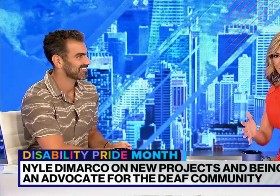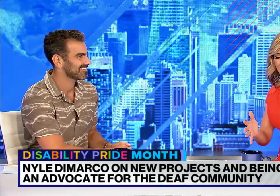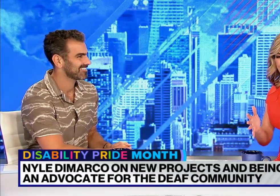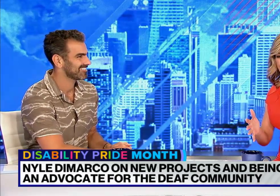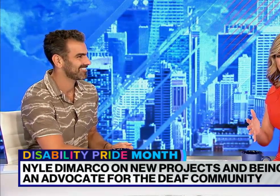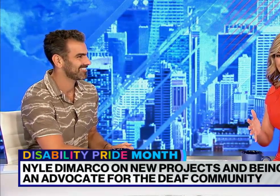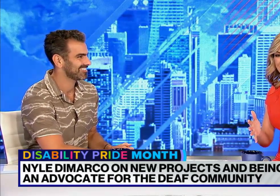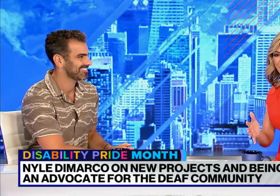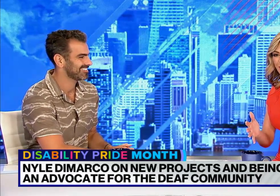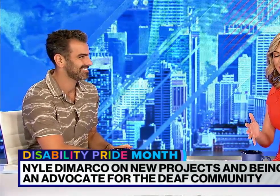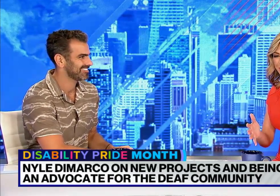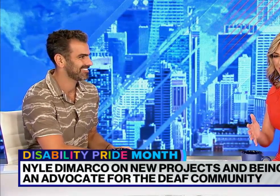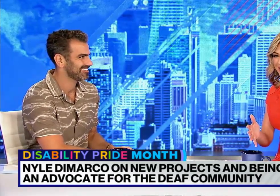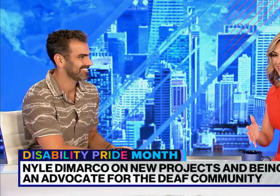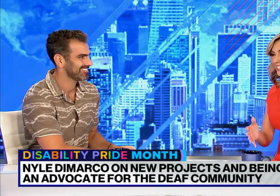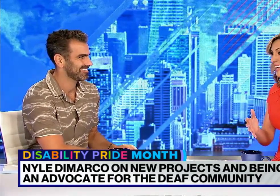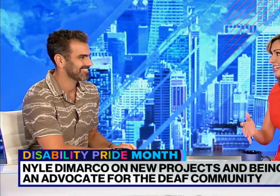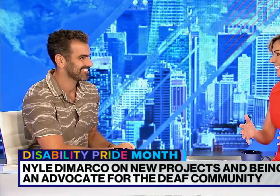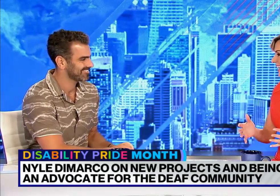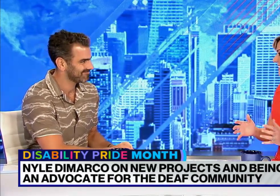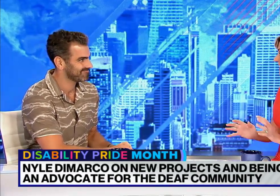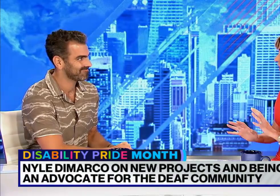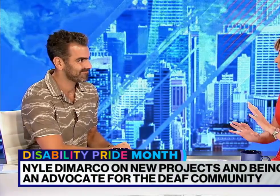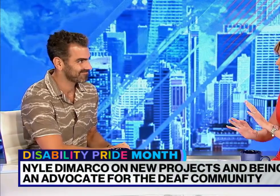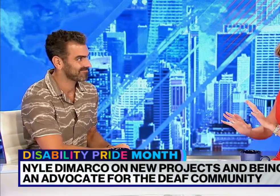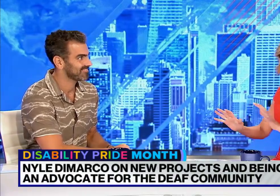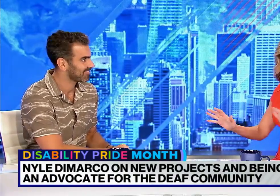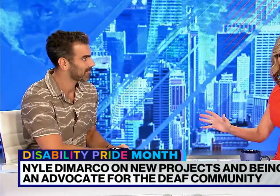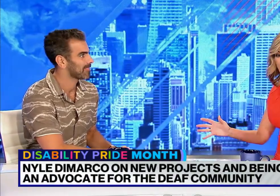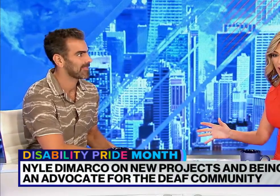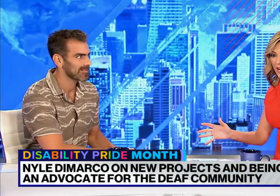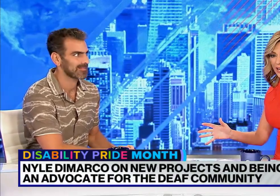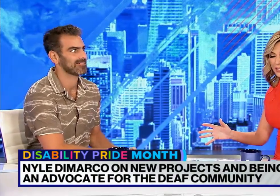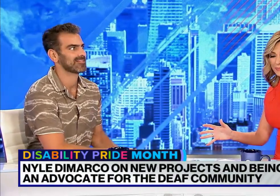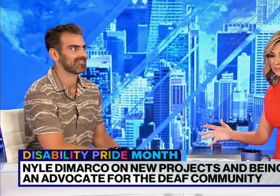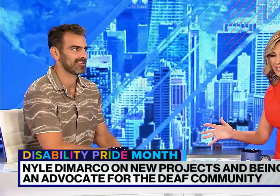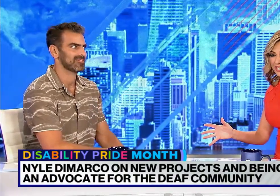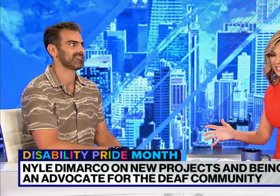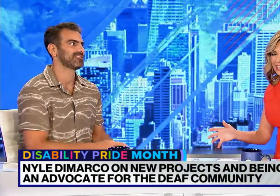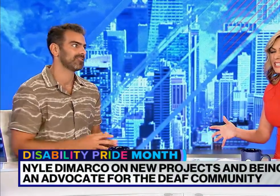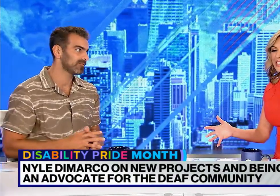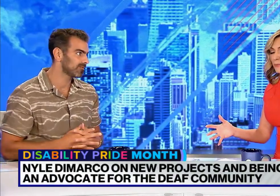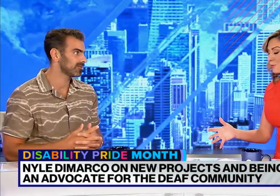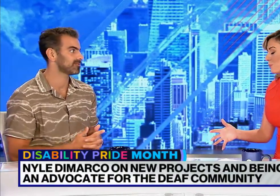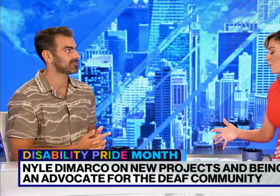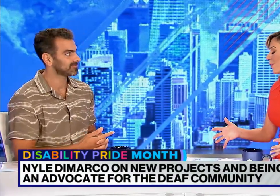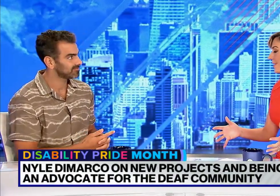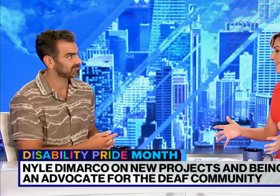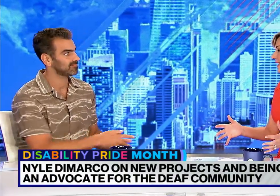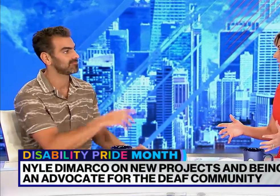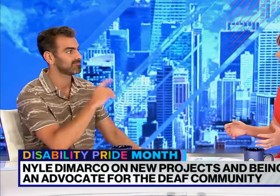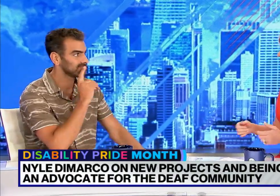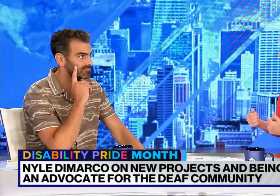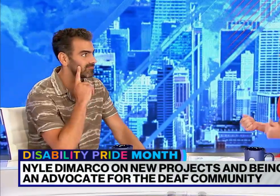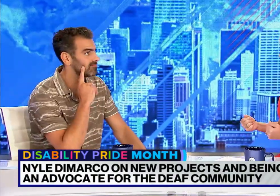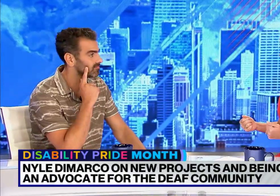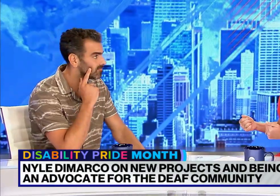a piece we did here on ABC. Nightline did a whole in-depth report on it, on this protest.